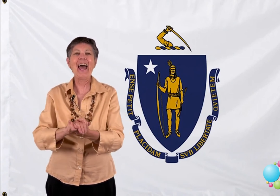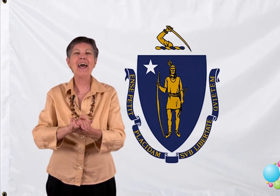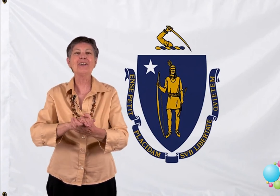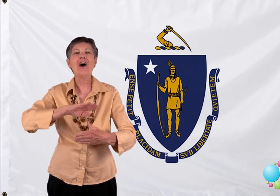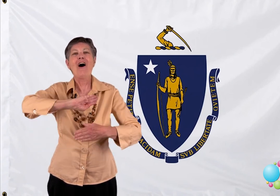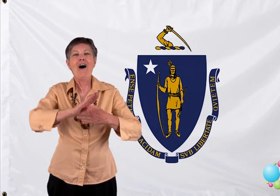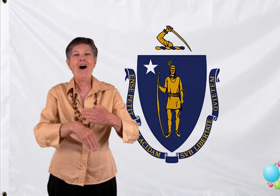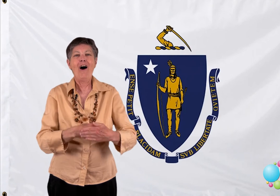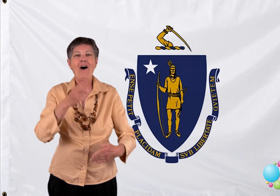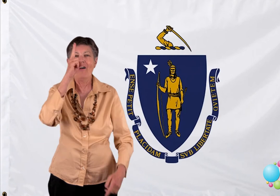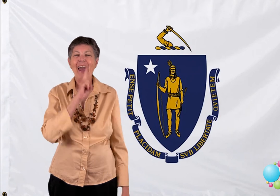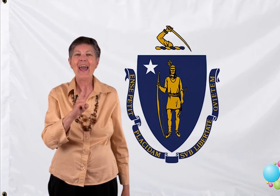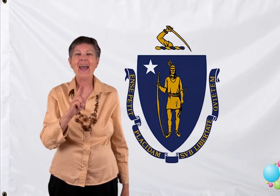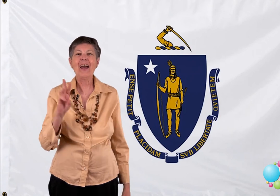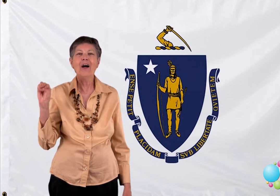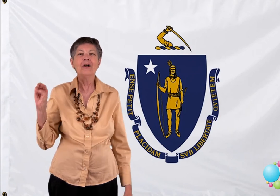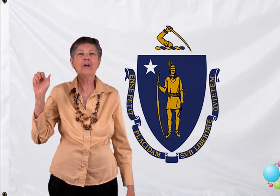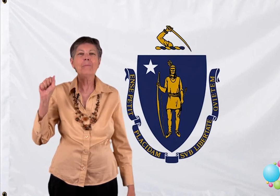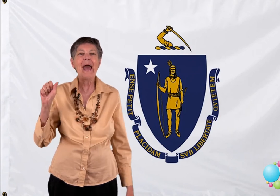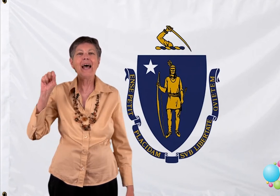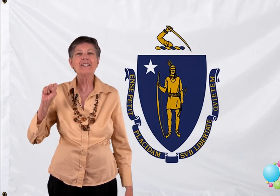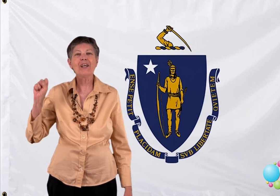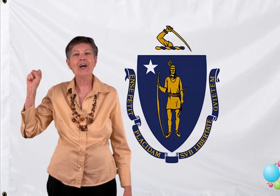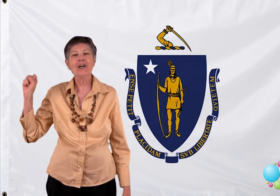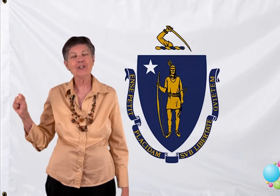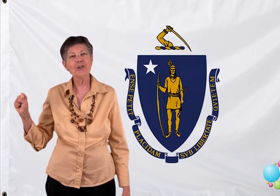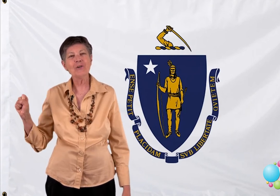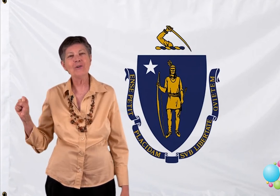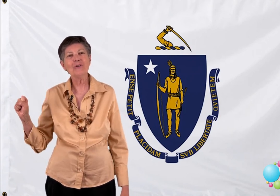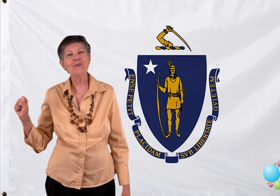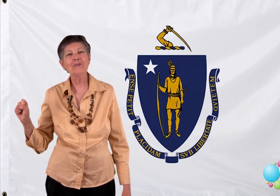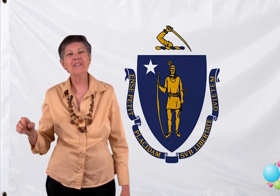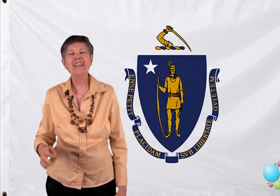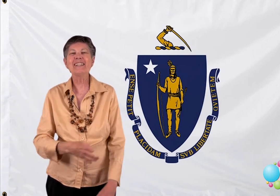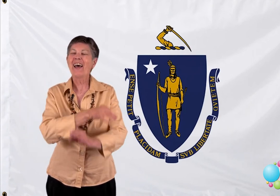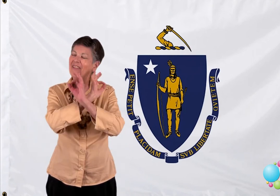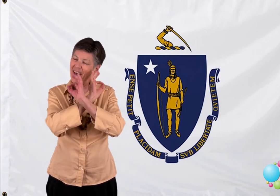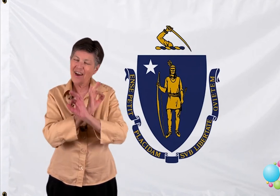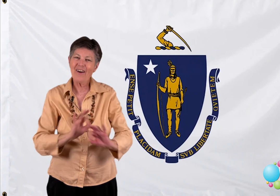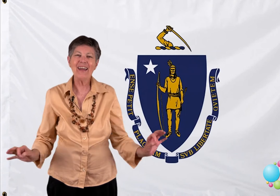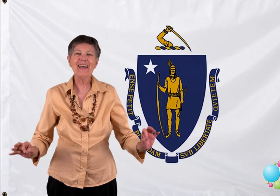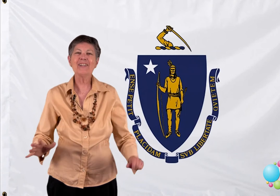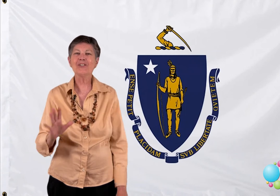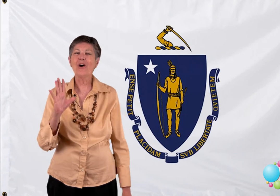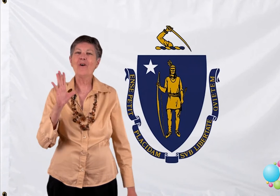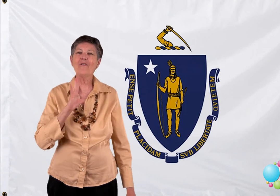All hail to Massachusetts, there is no